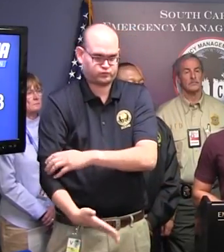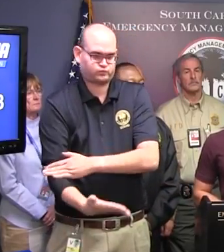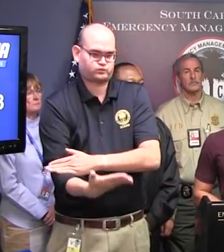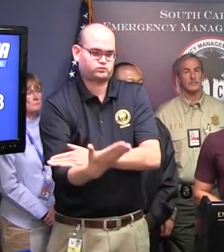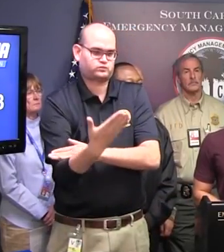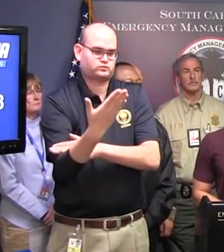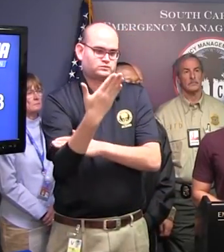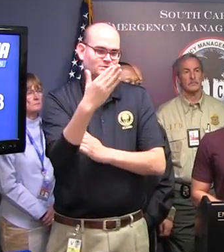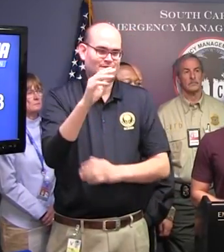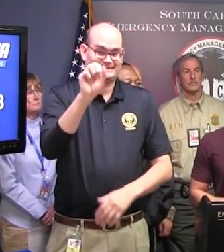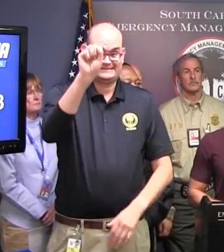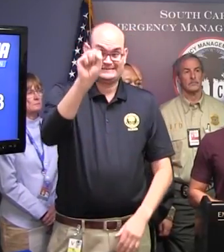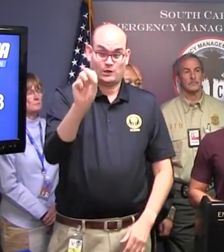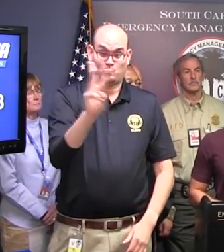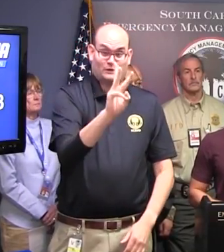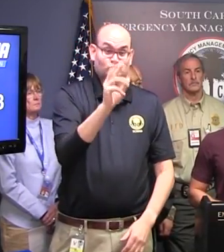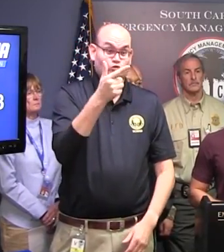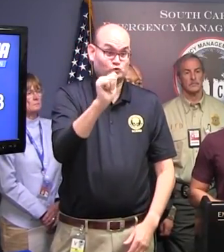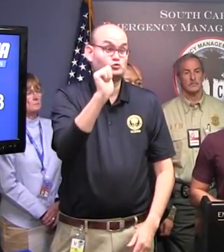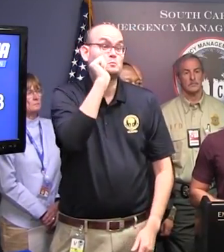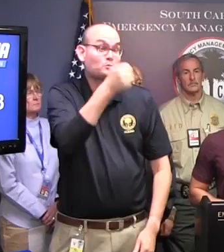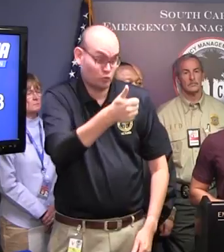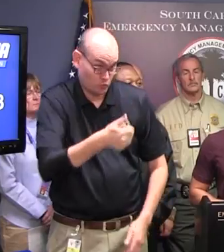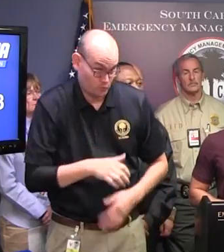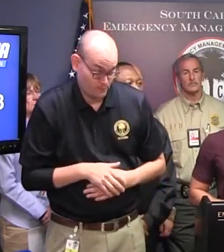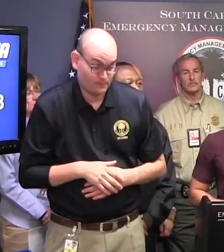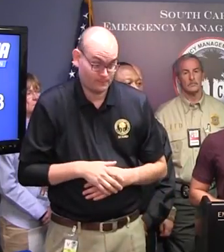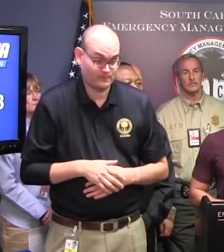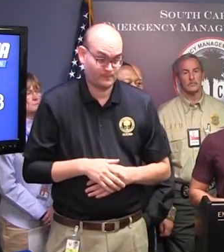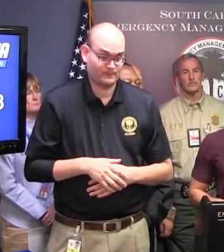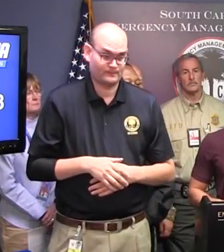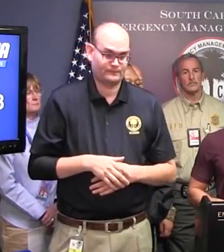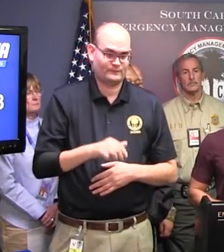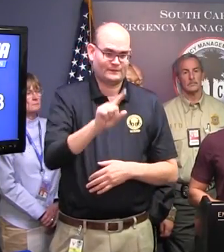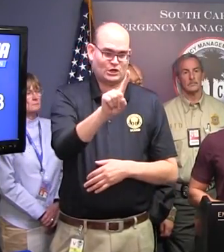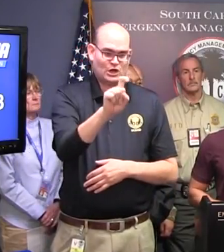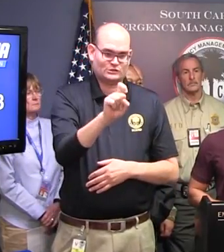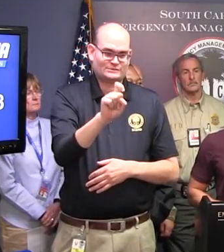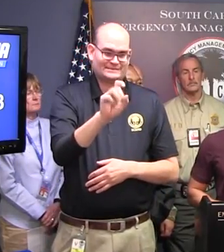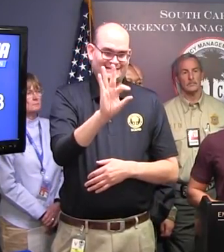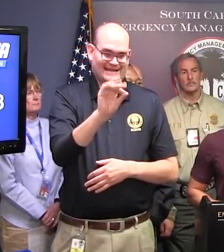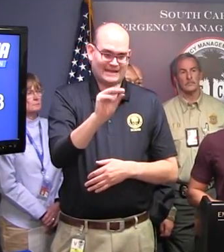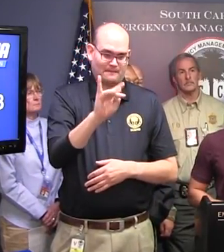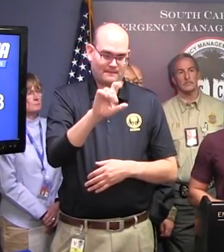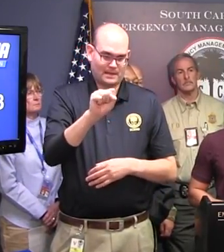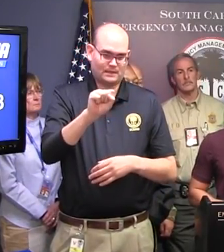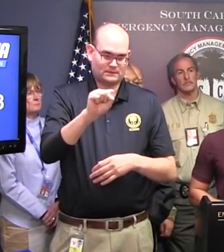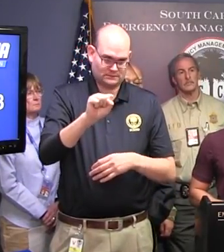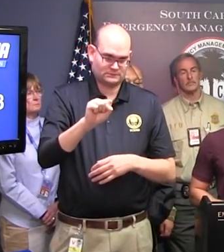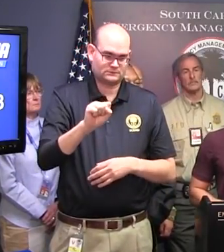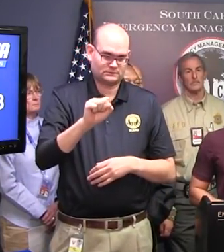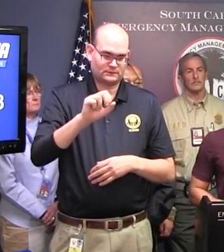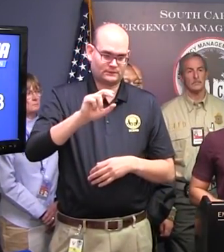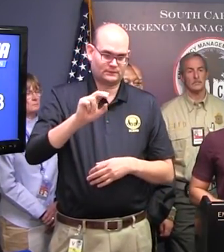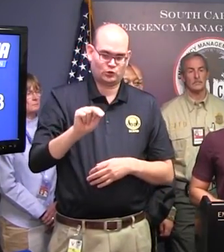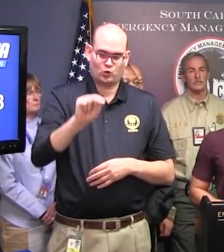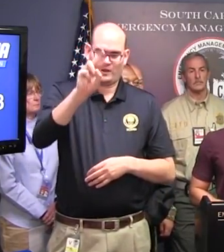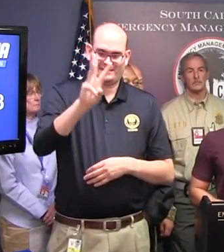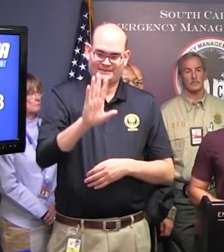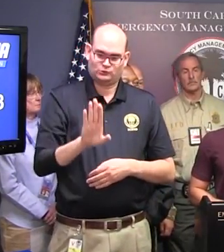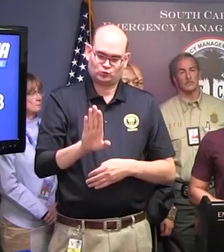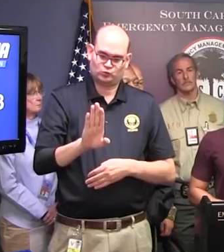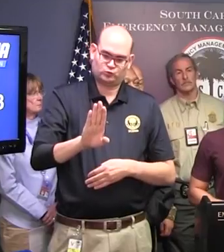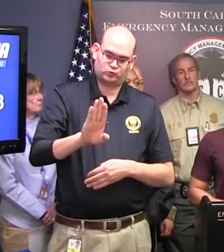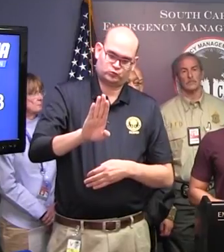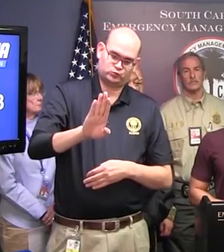The tropical storm force winds currently extend about 190 miles northeast of the center of the storm and those